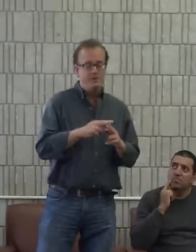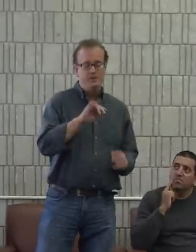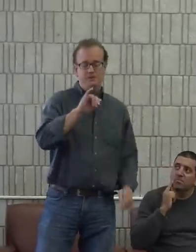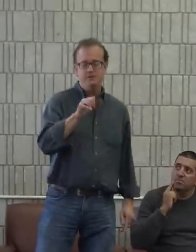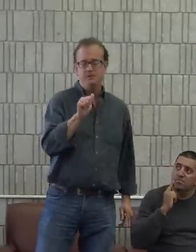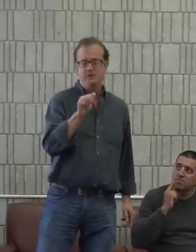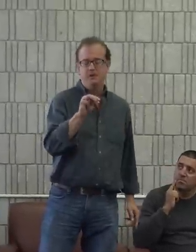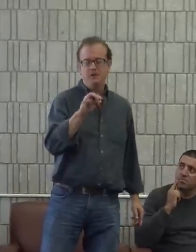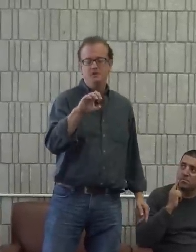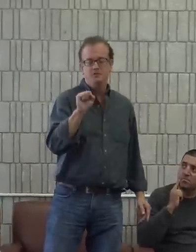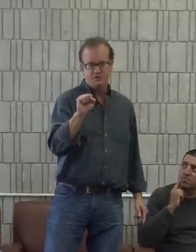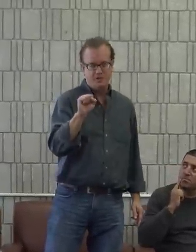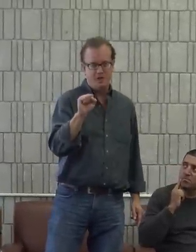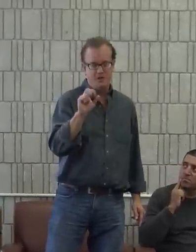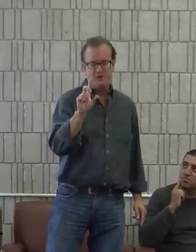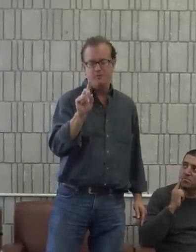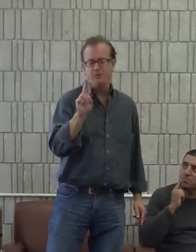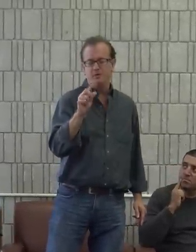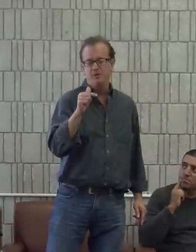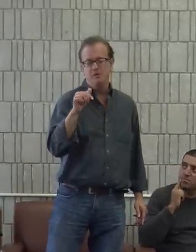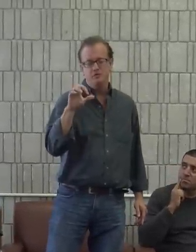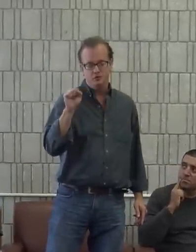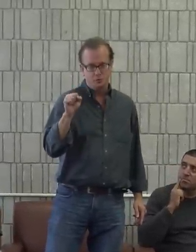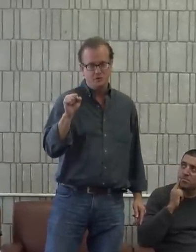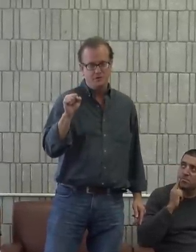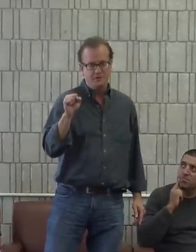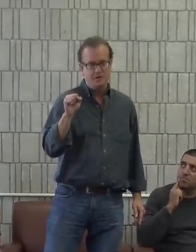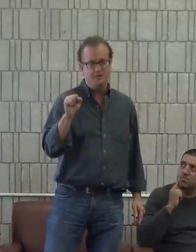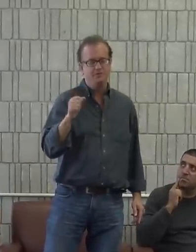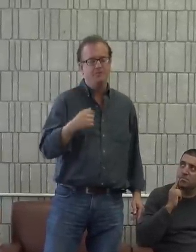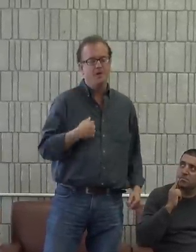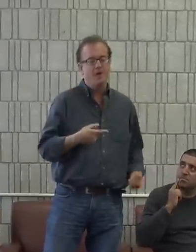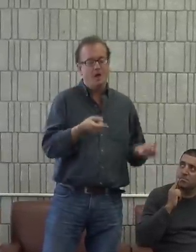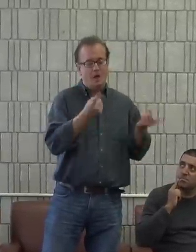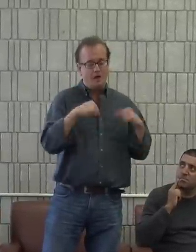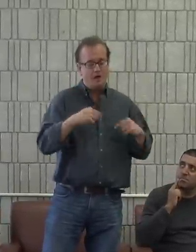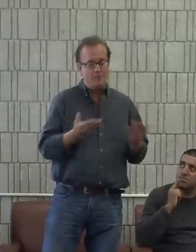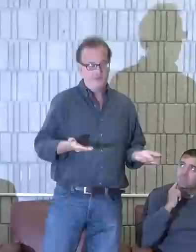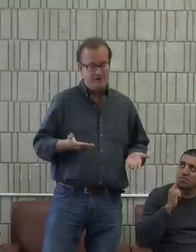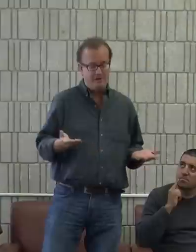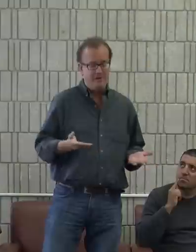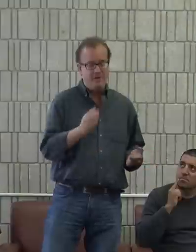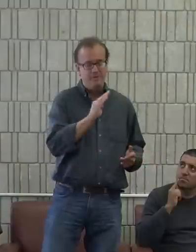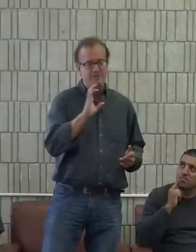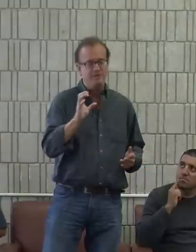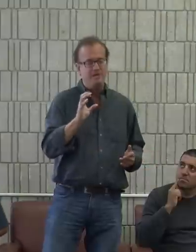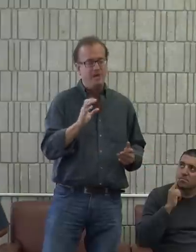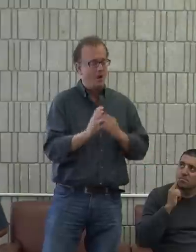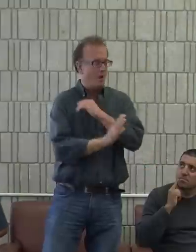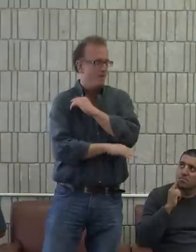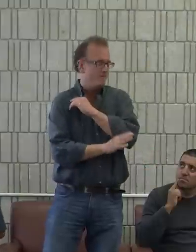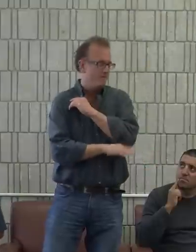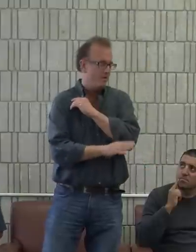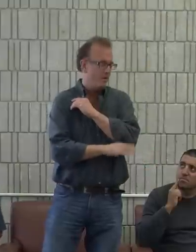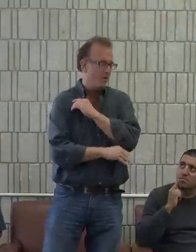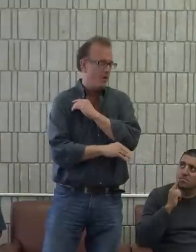My name is James Dugas, and I came to BCC in the